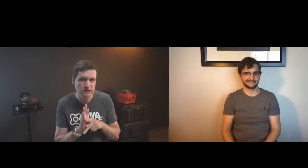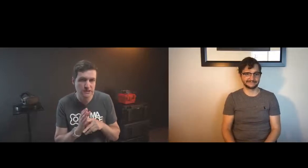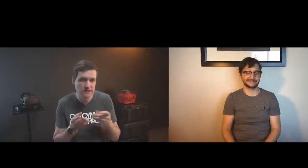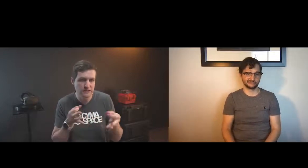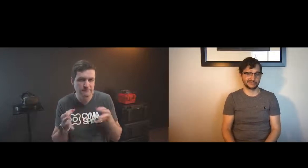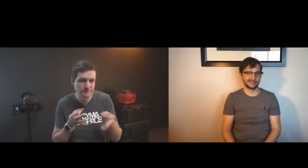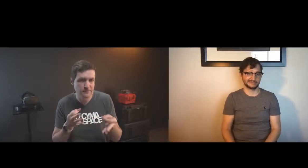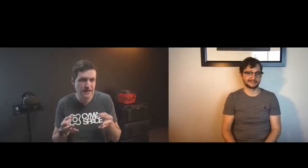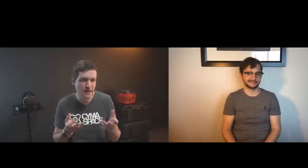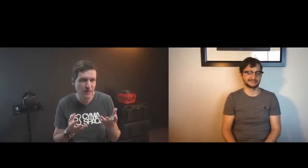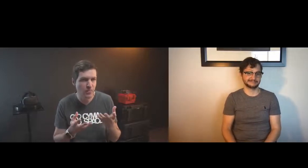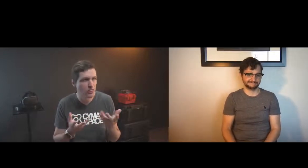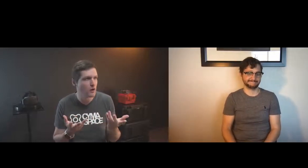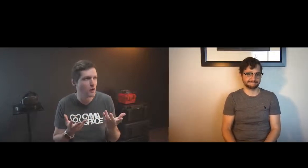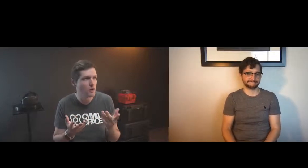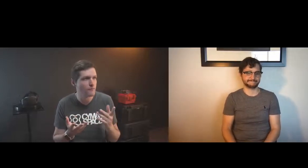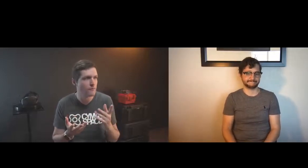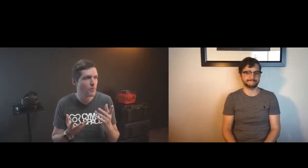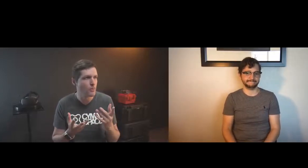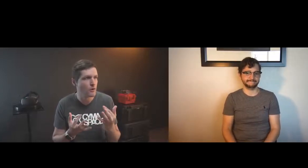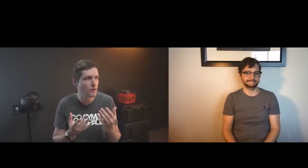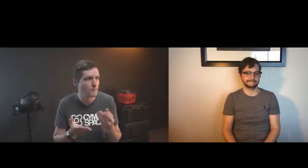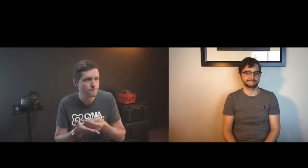so that's part of this policy piece